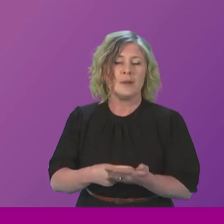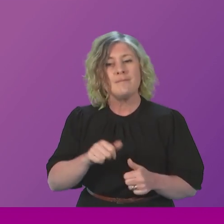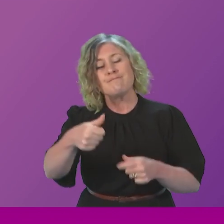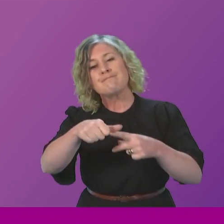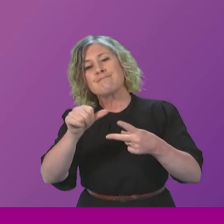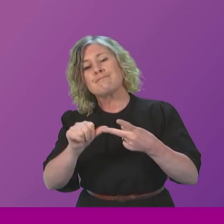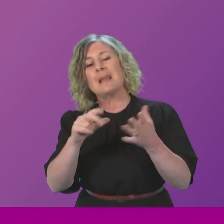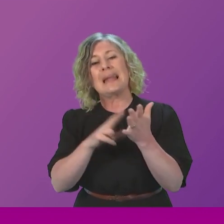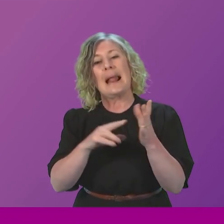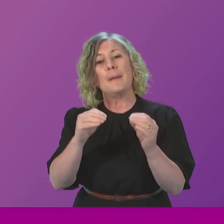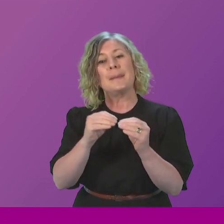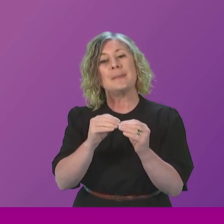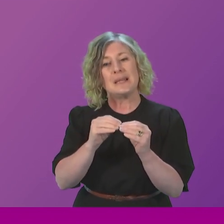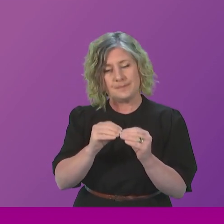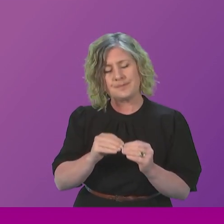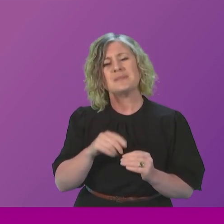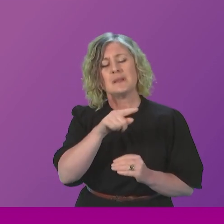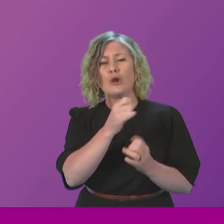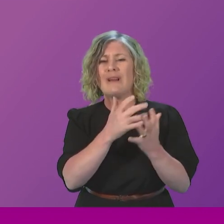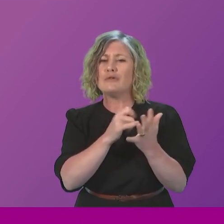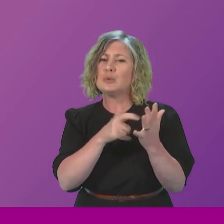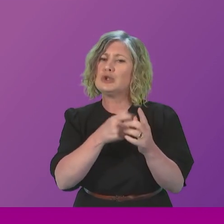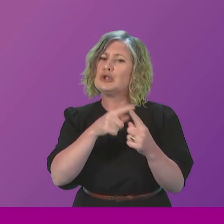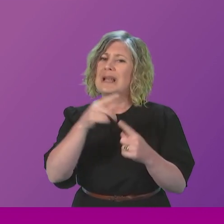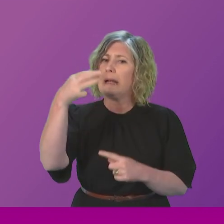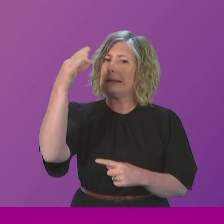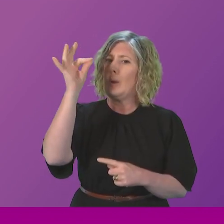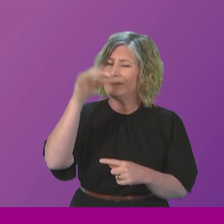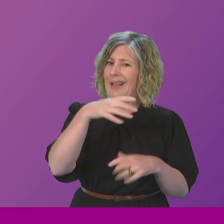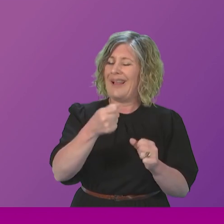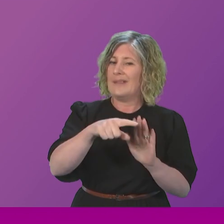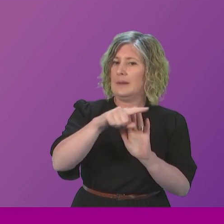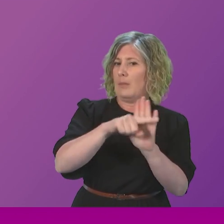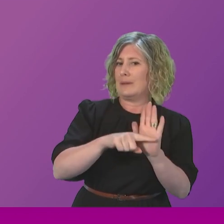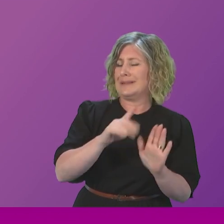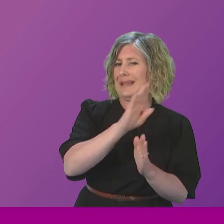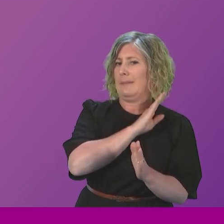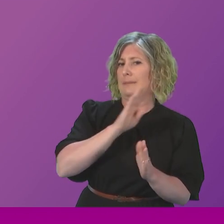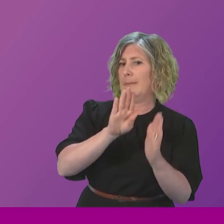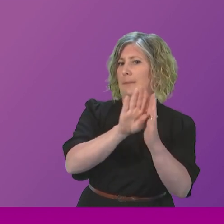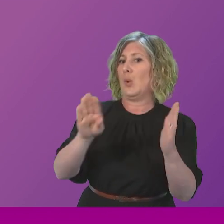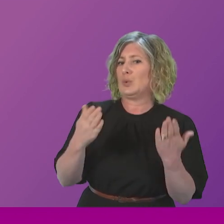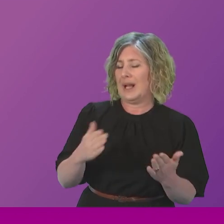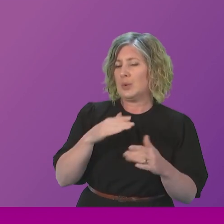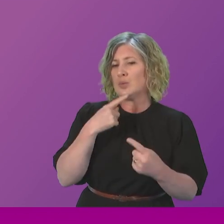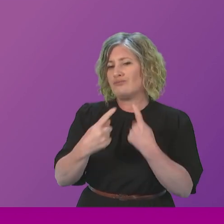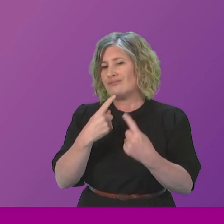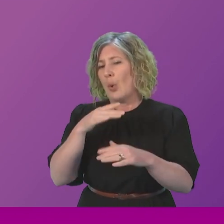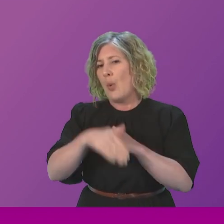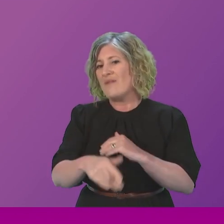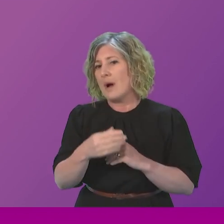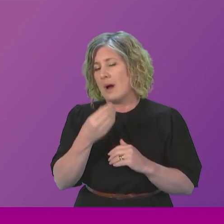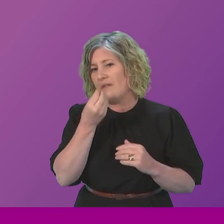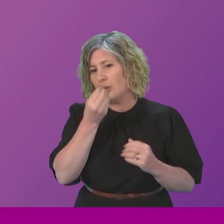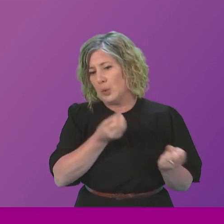Thank you, President Officer. Renfrewshire Council's Education Policy Board meets today to discuss school provision for children in Dargavo following the